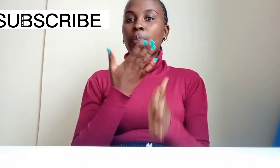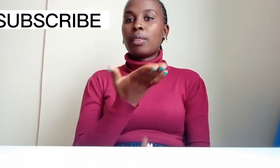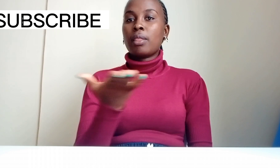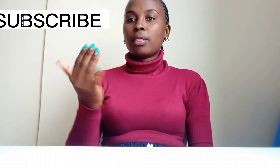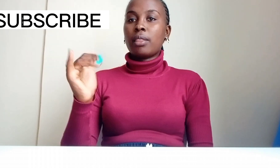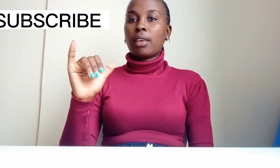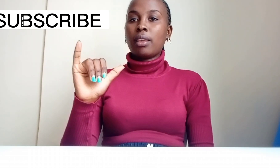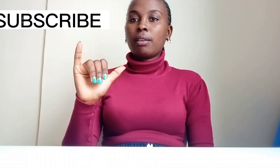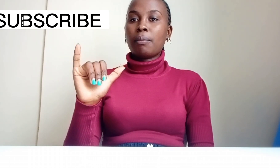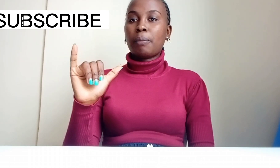they,